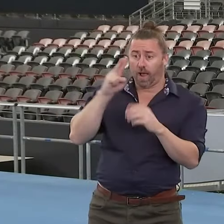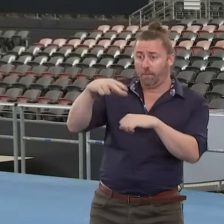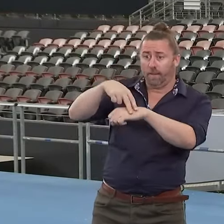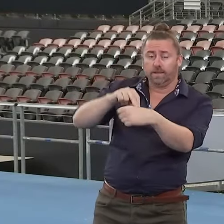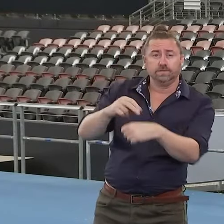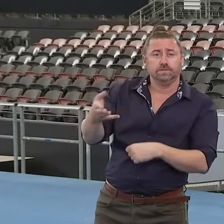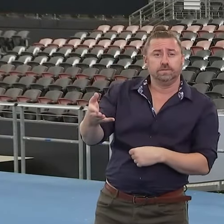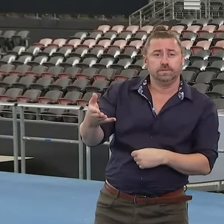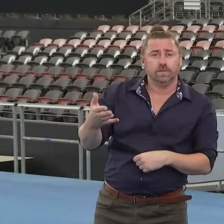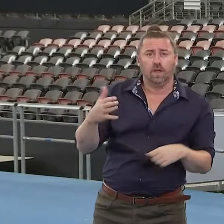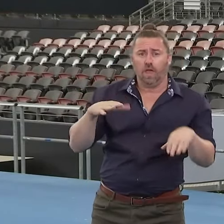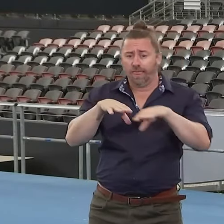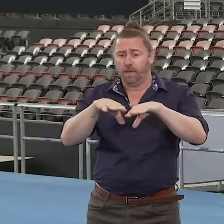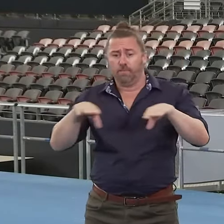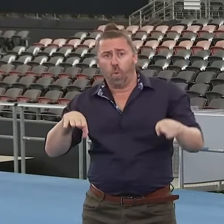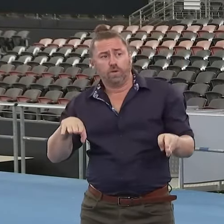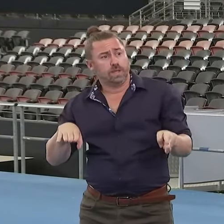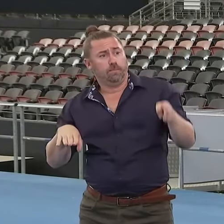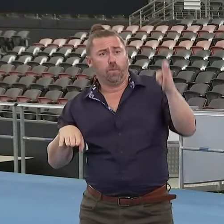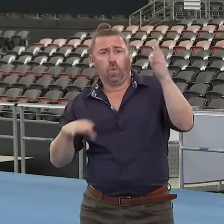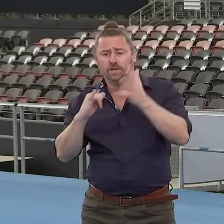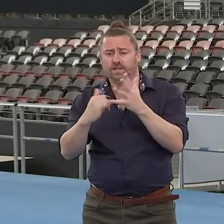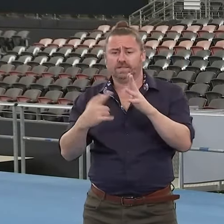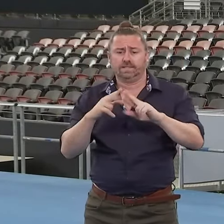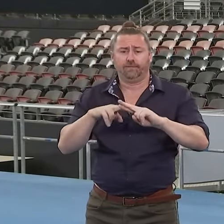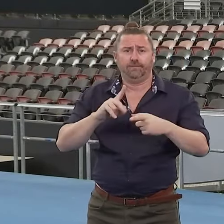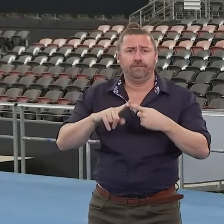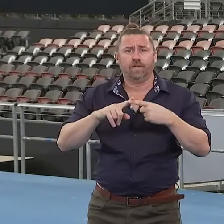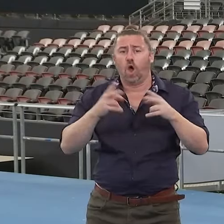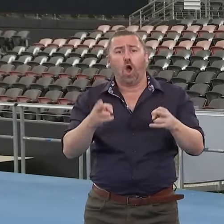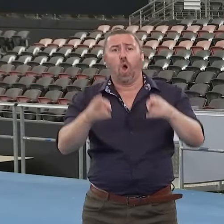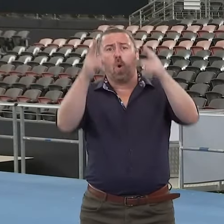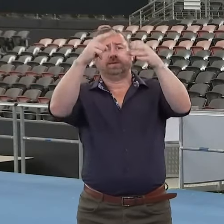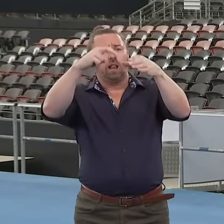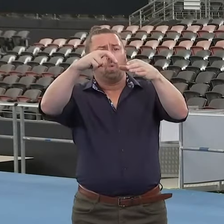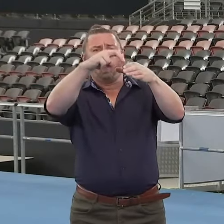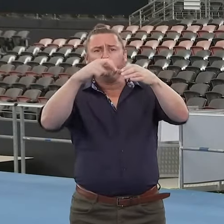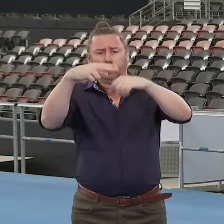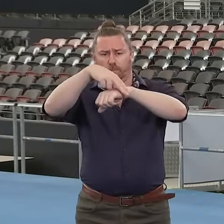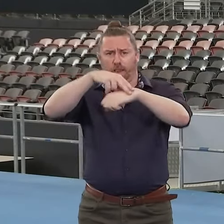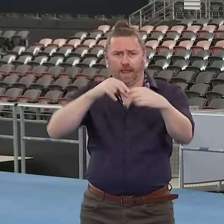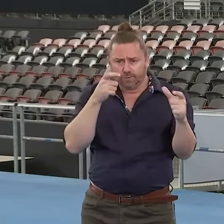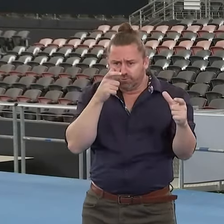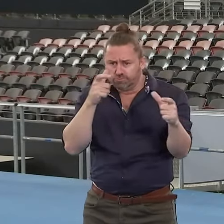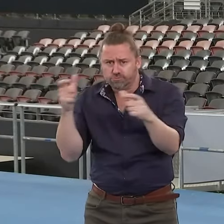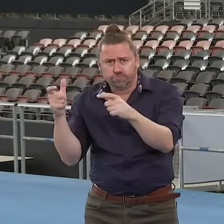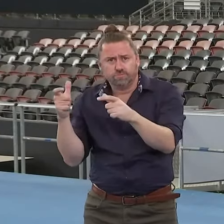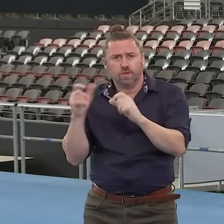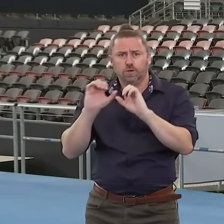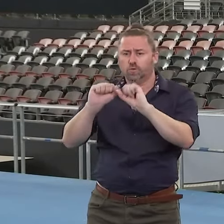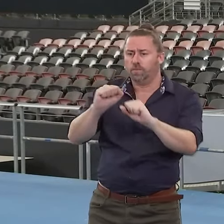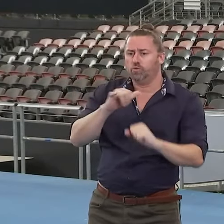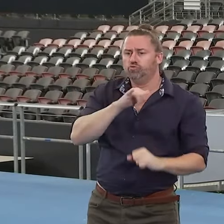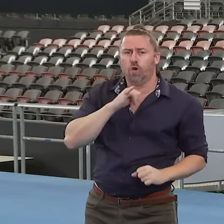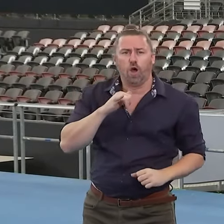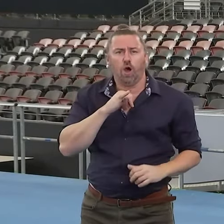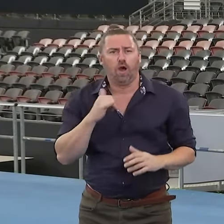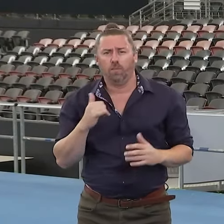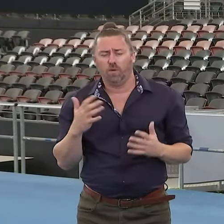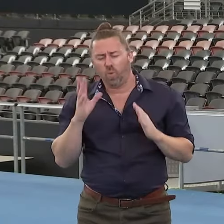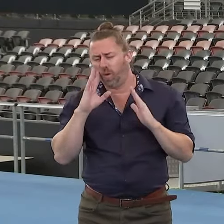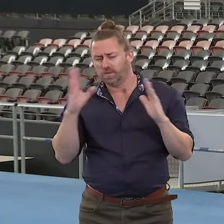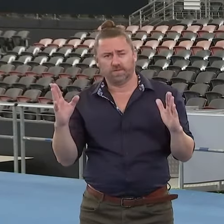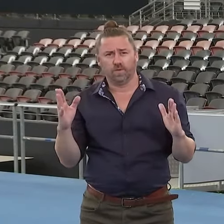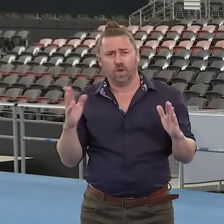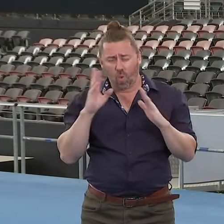borders, have done our hotel quarantine out there, fighting crime as well. I mean, this has been an